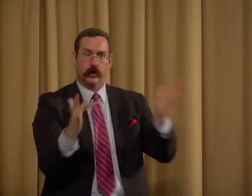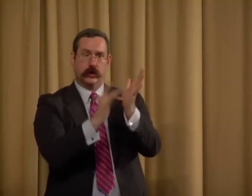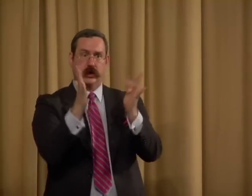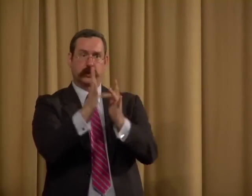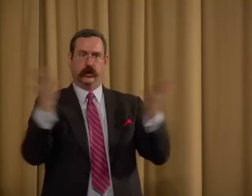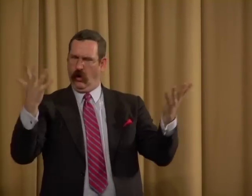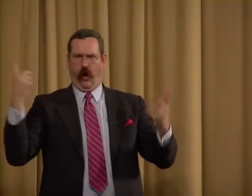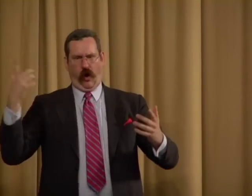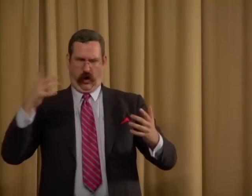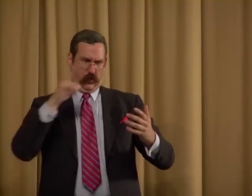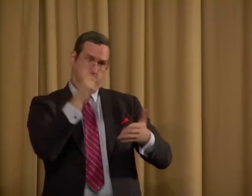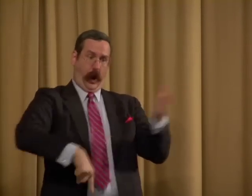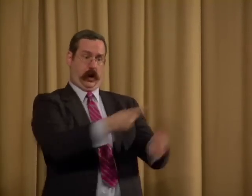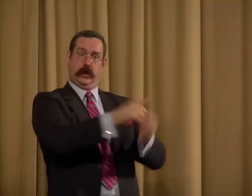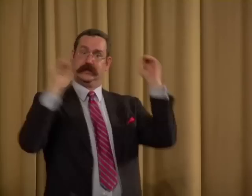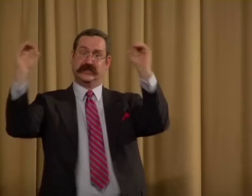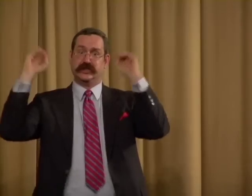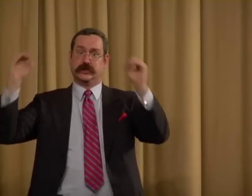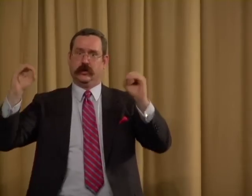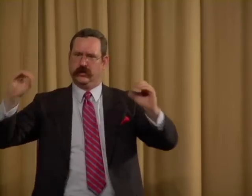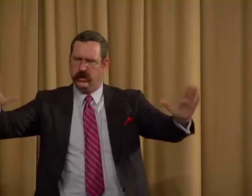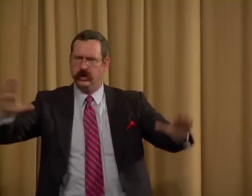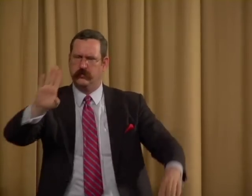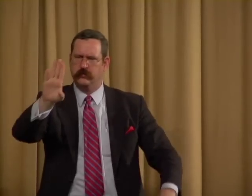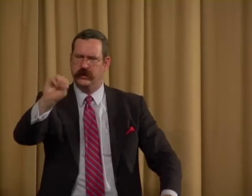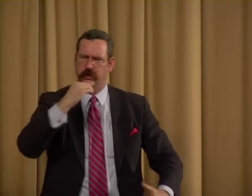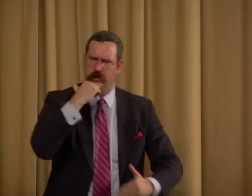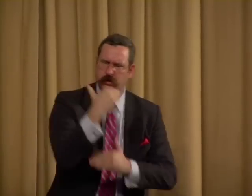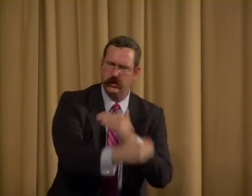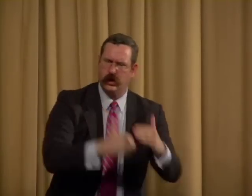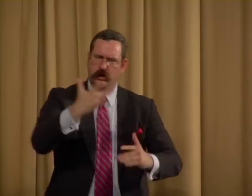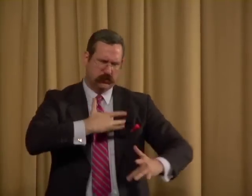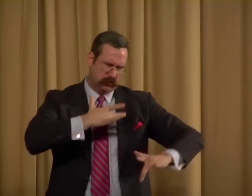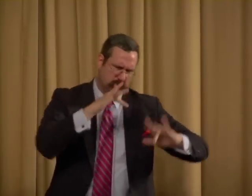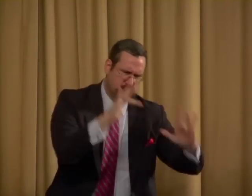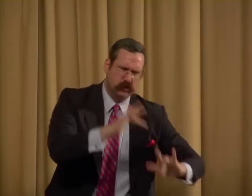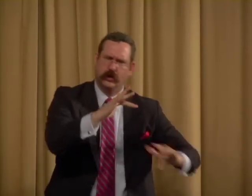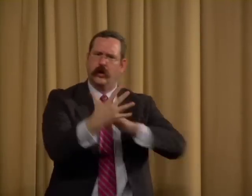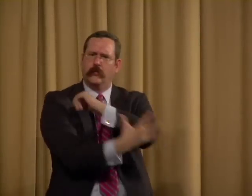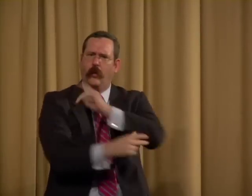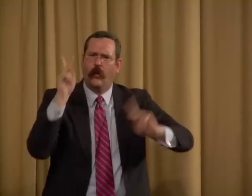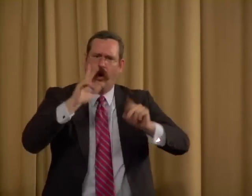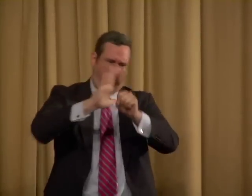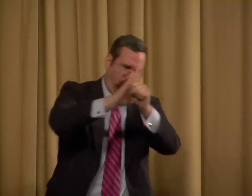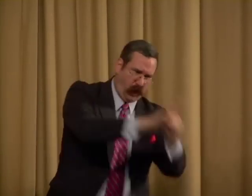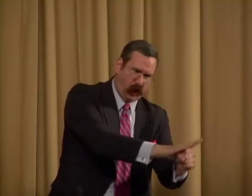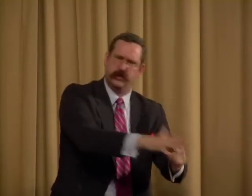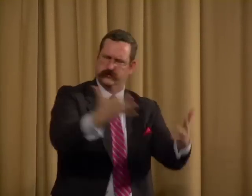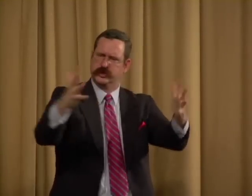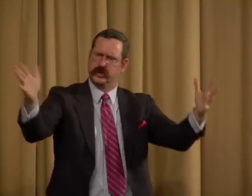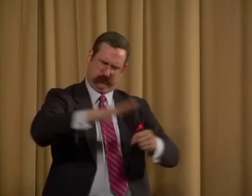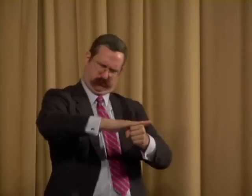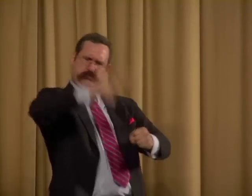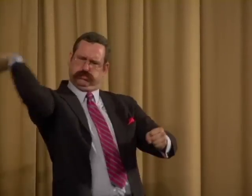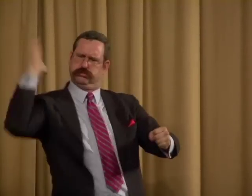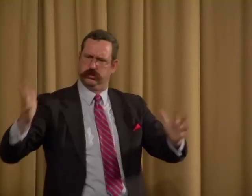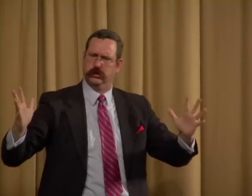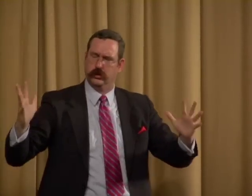Look at Jesus. Look at what he taught. Be kind. Be sympathetic. Help the